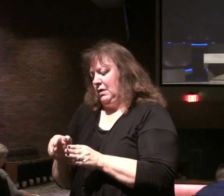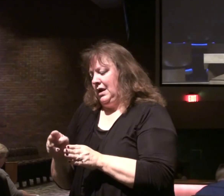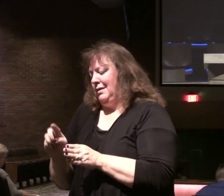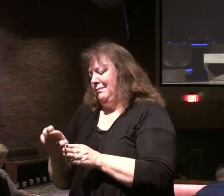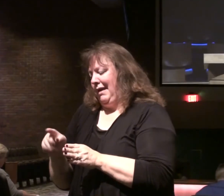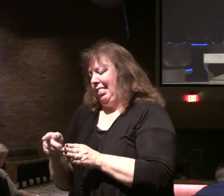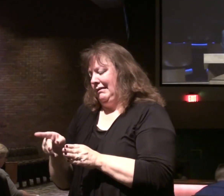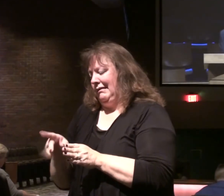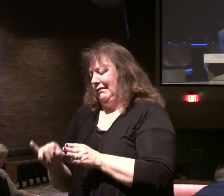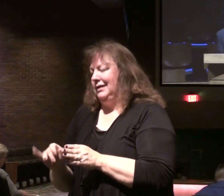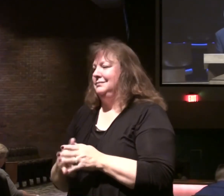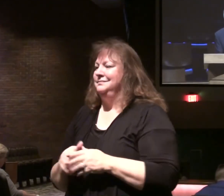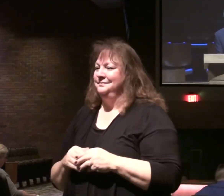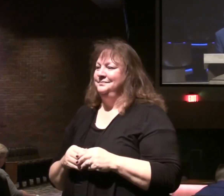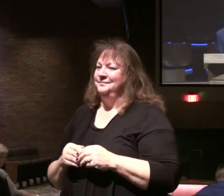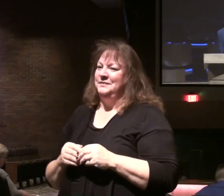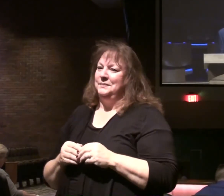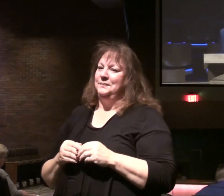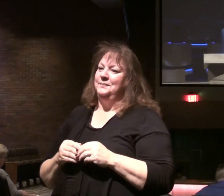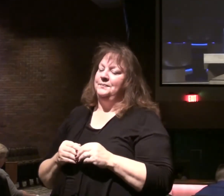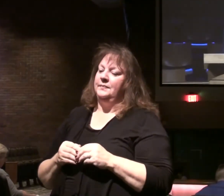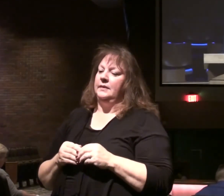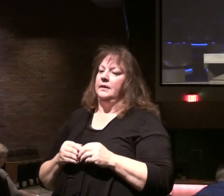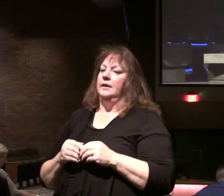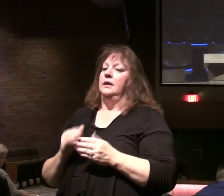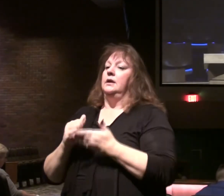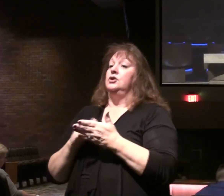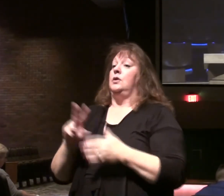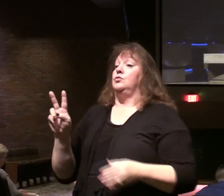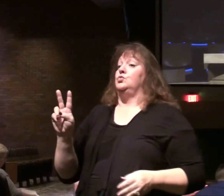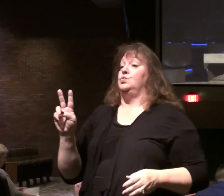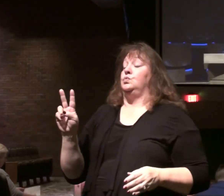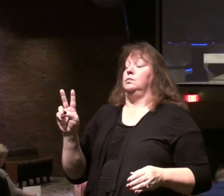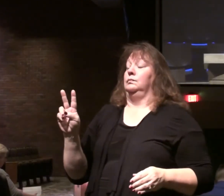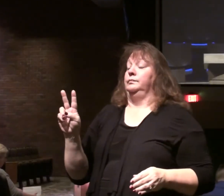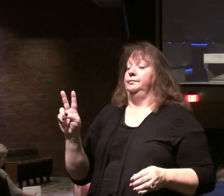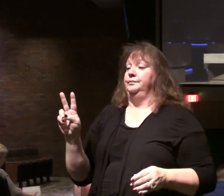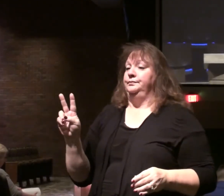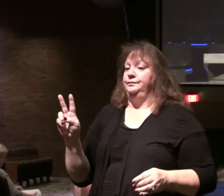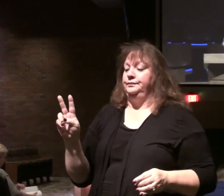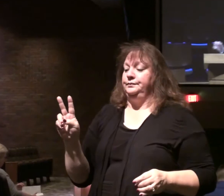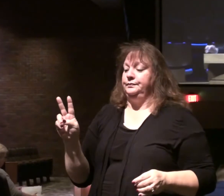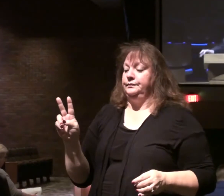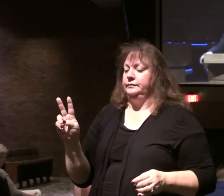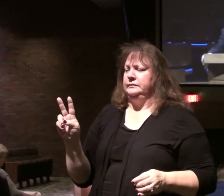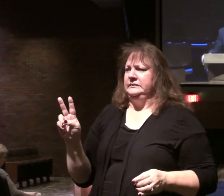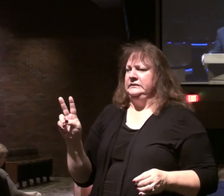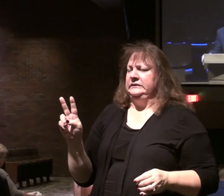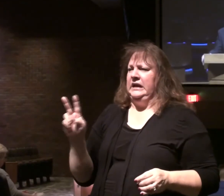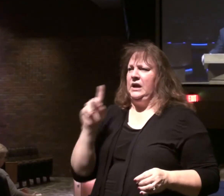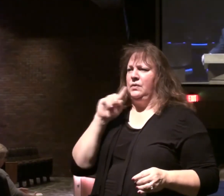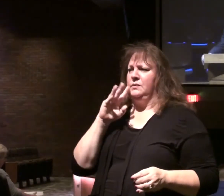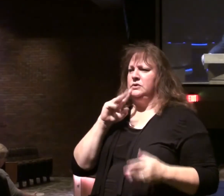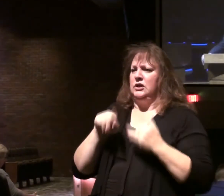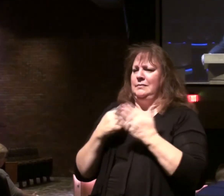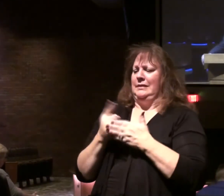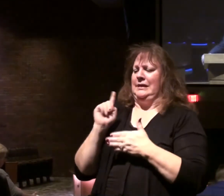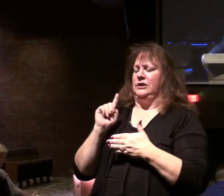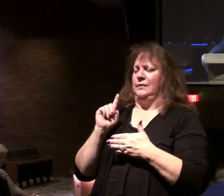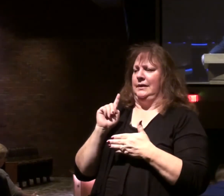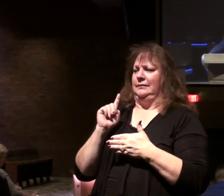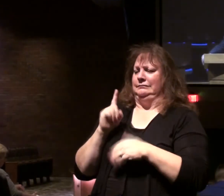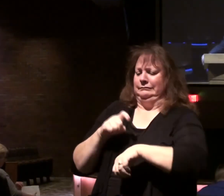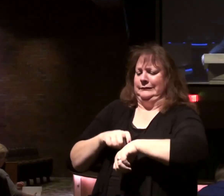We'll move to that. We'll move to that. Stop in chapter 2. I don't believe we did this last week because of time.